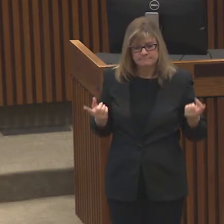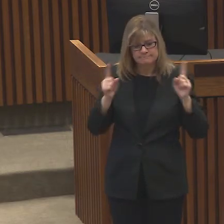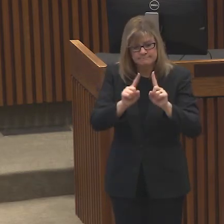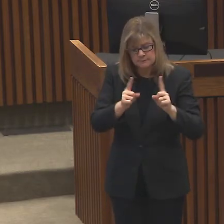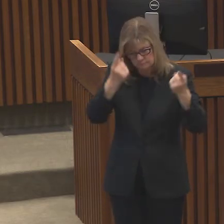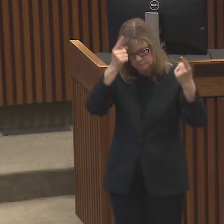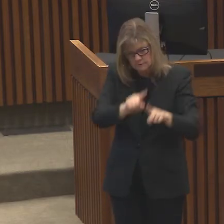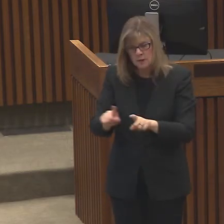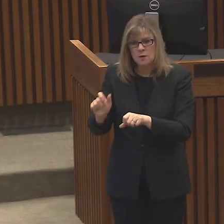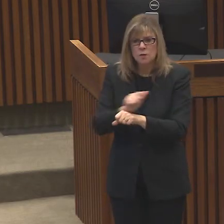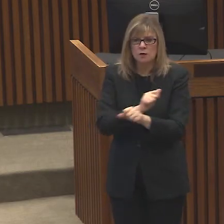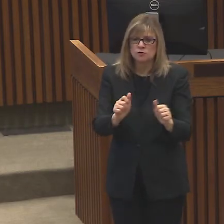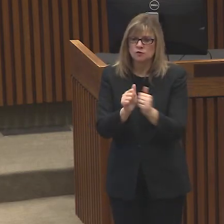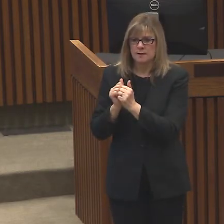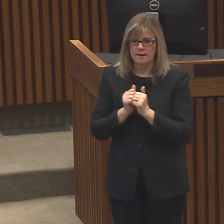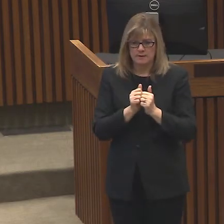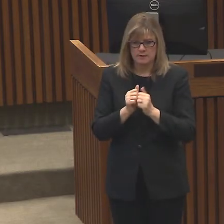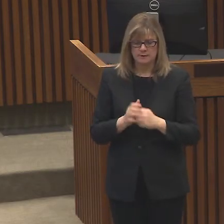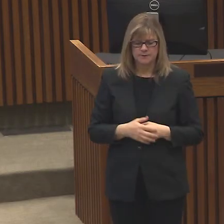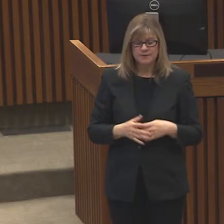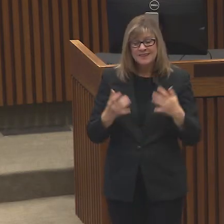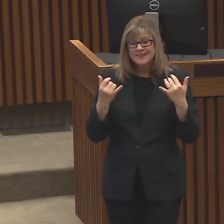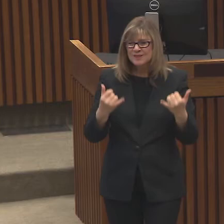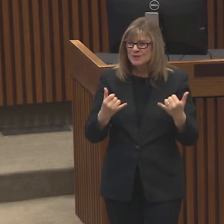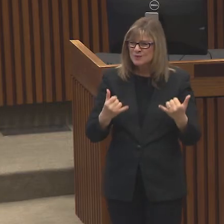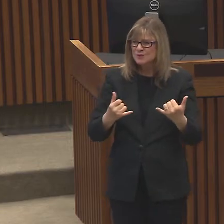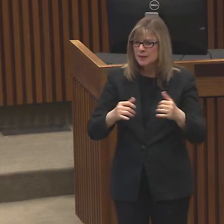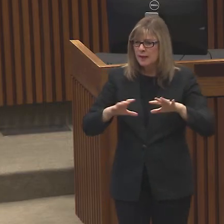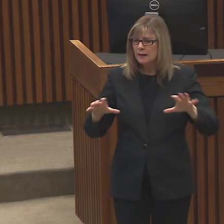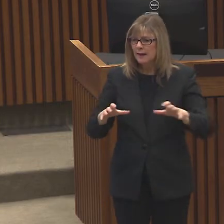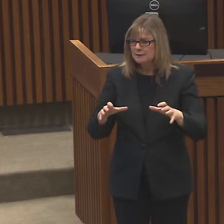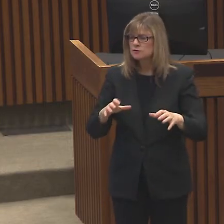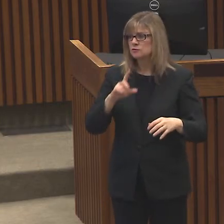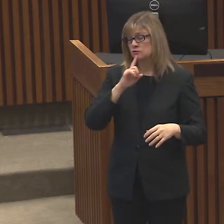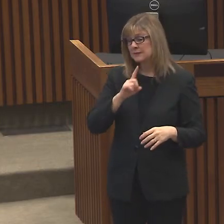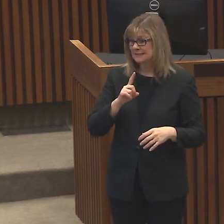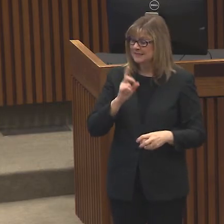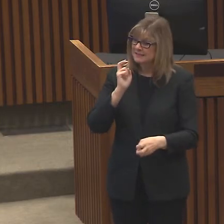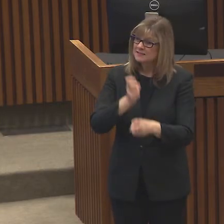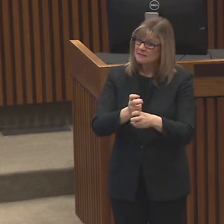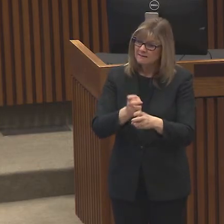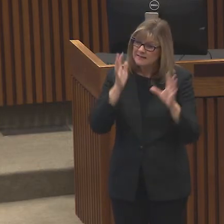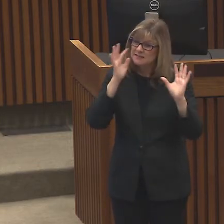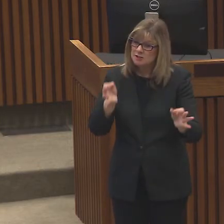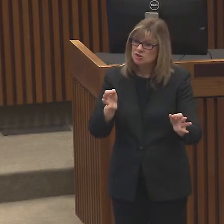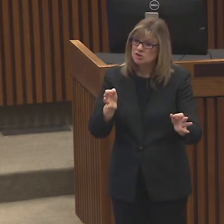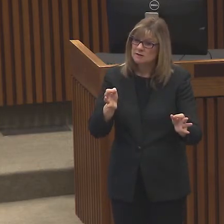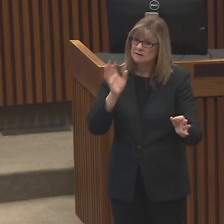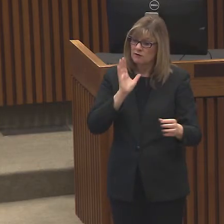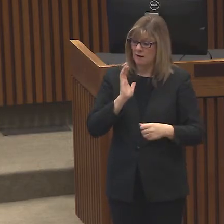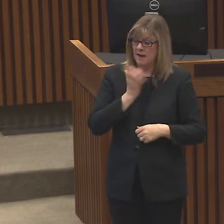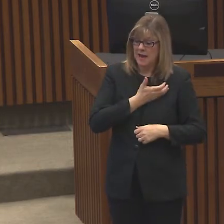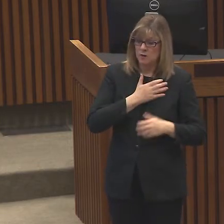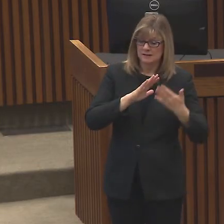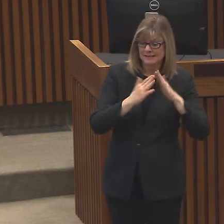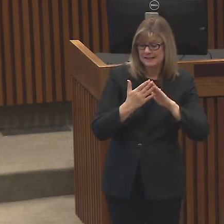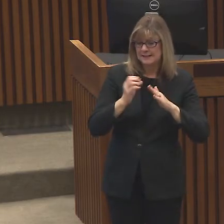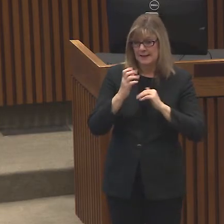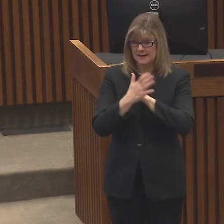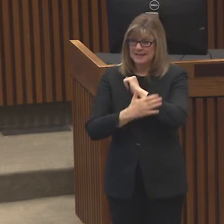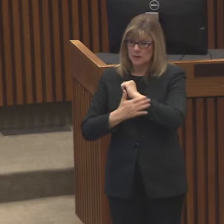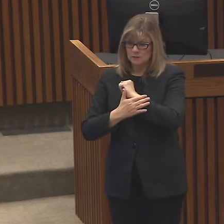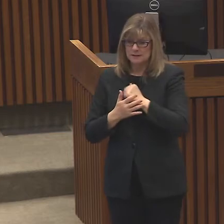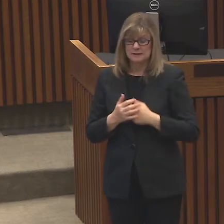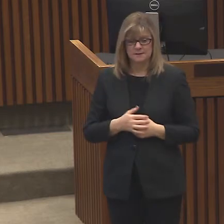action is a tough call for all of us leading our cities and our counties. It's an important measure